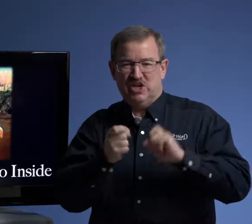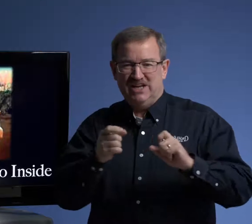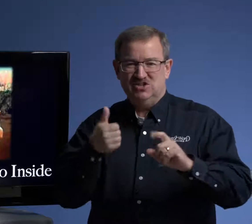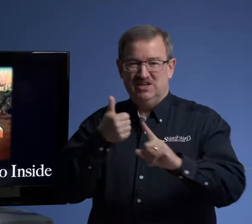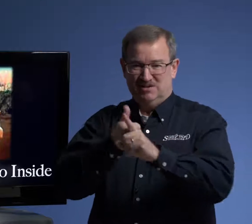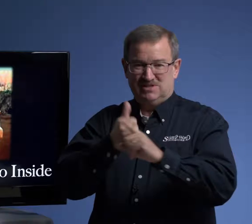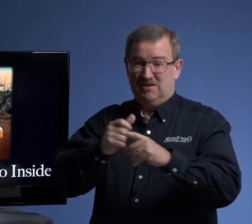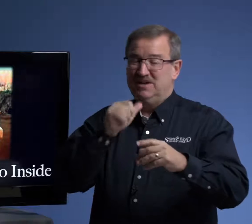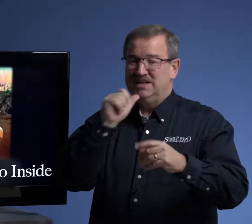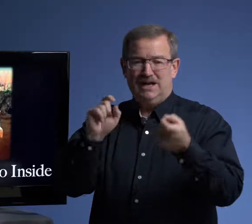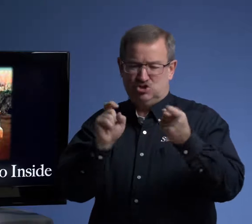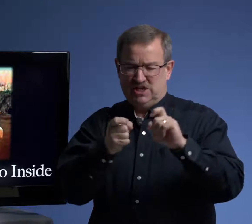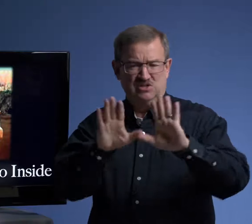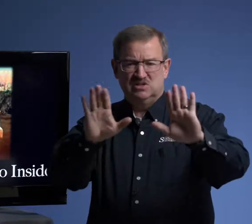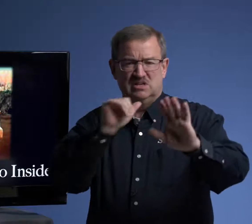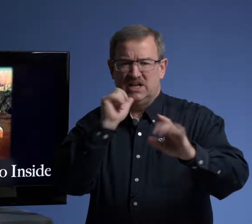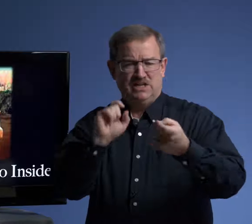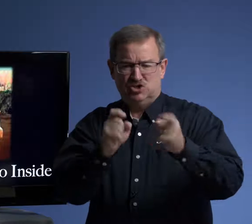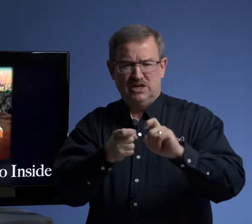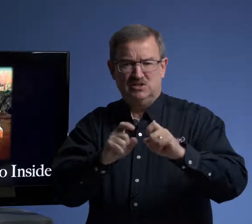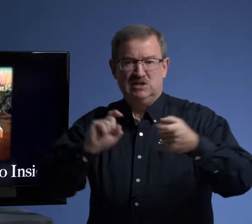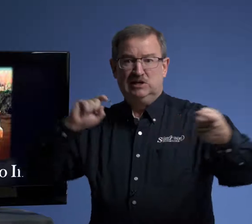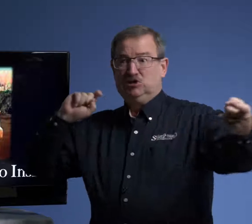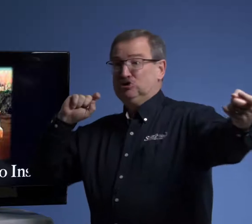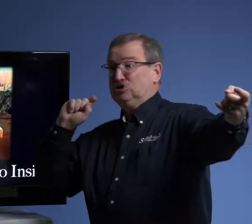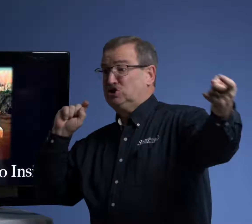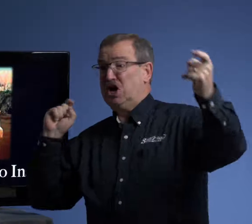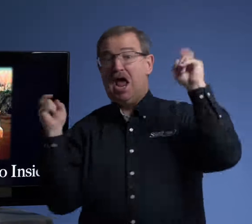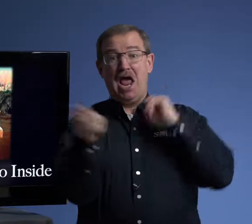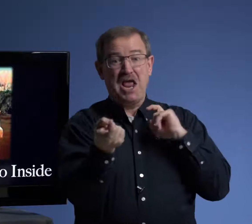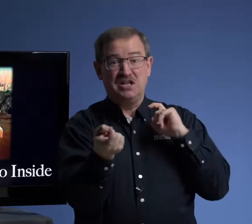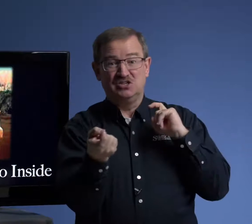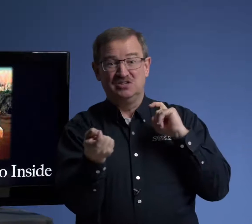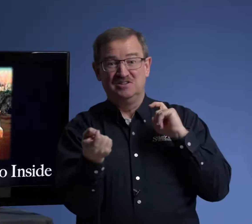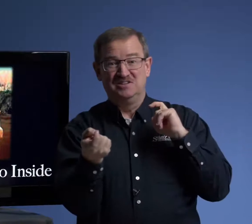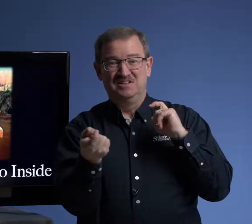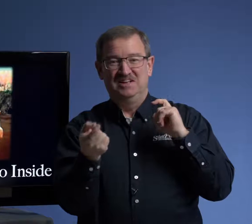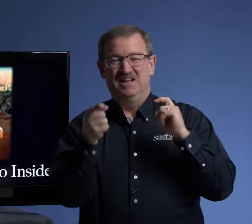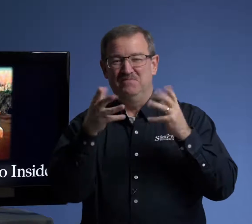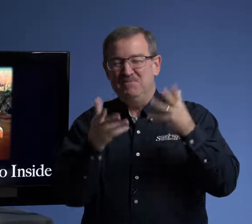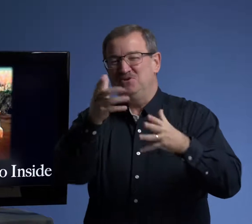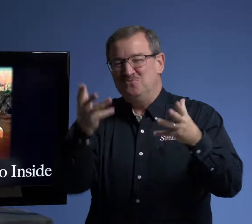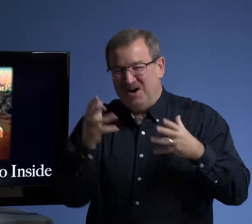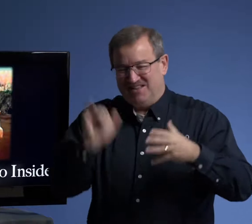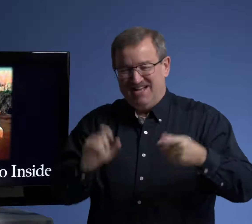change himself, not change, not change, change. And maybe you want that